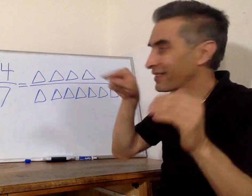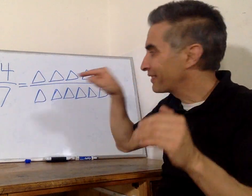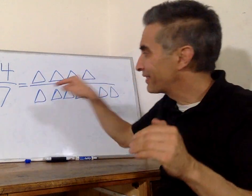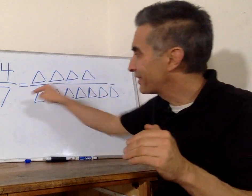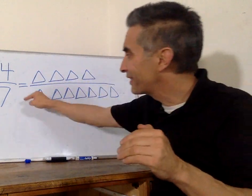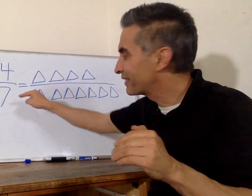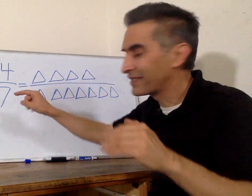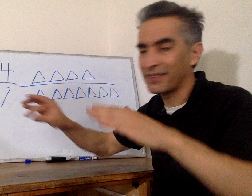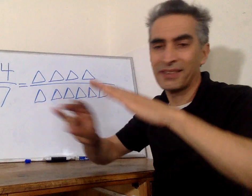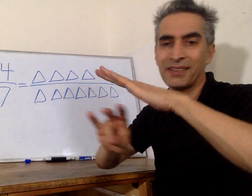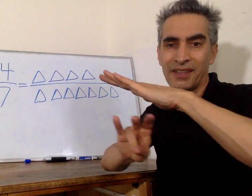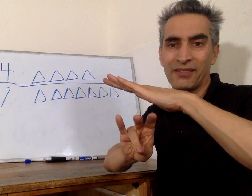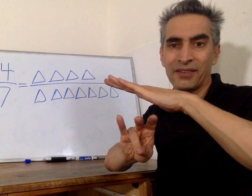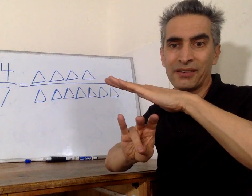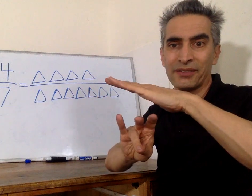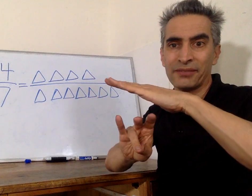7 in the denominator.